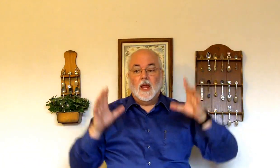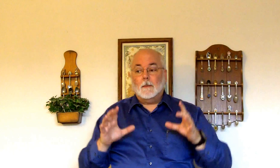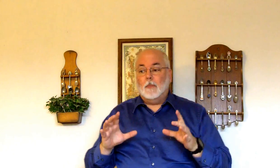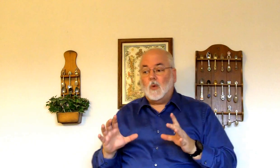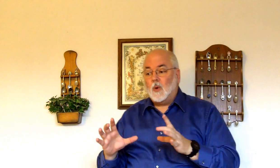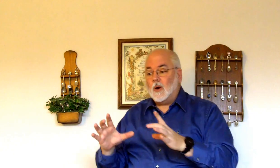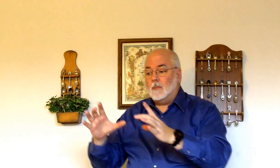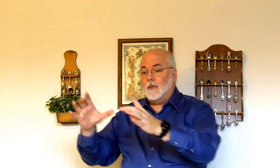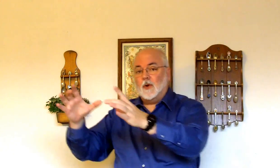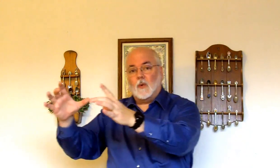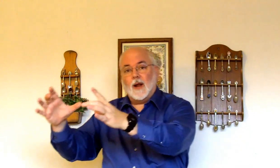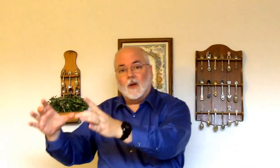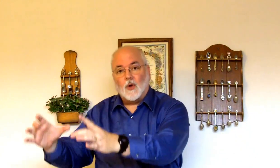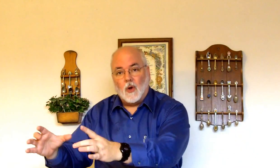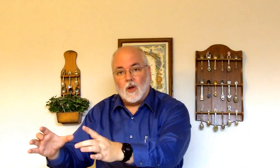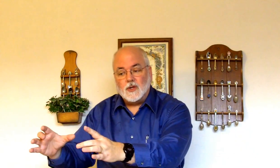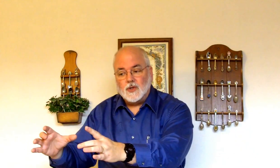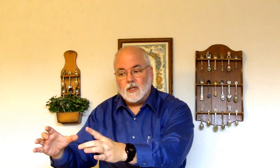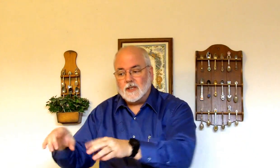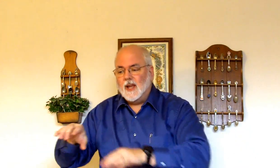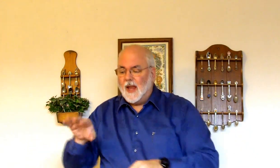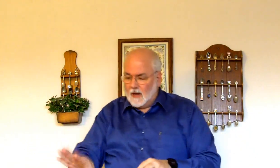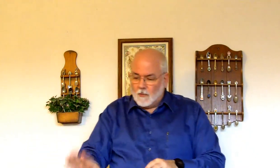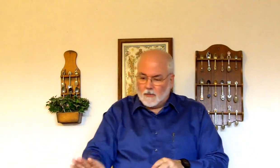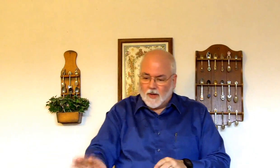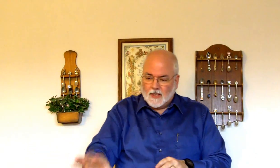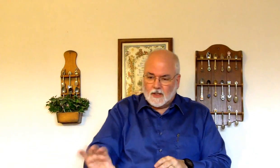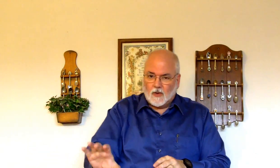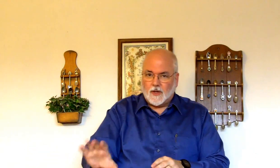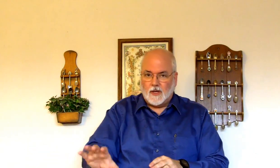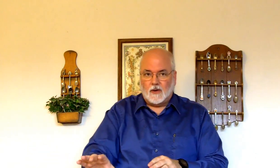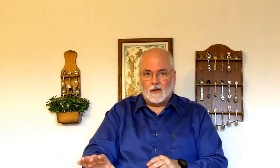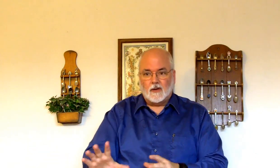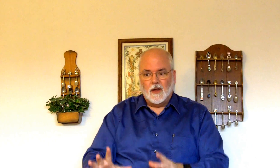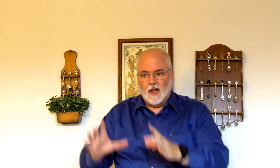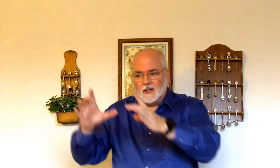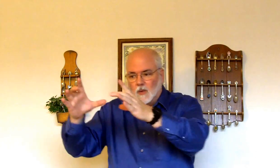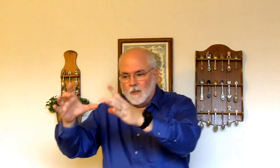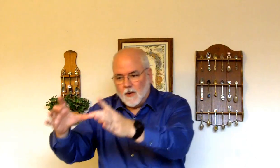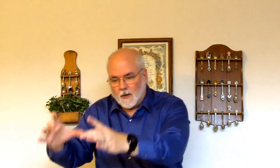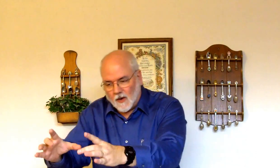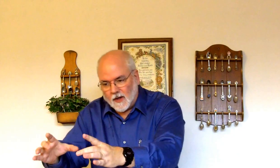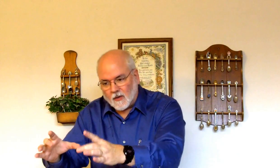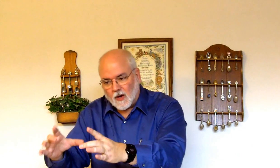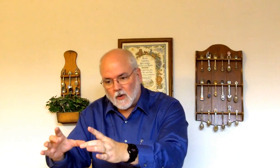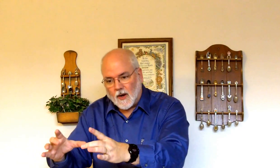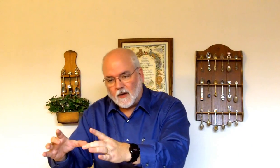But, we're going to put the crown on Jesus. And, remember, he's still over here. So, we're going to put it on him. Crown.